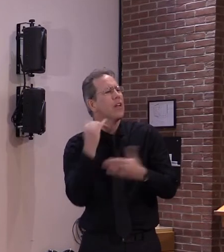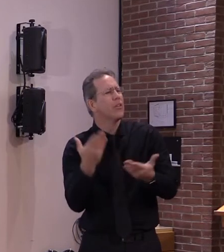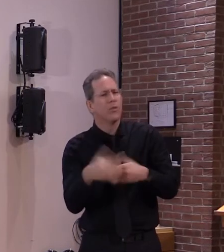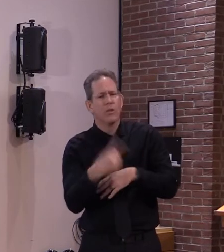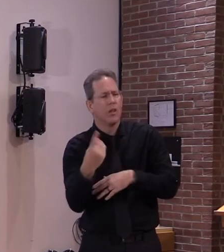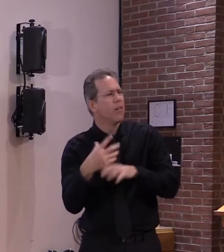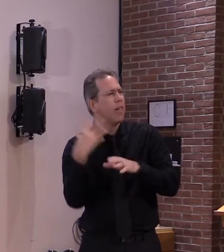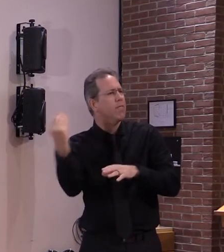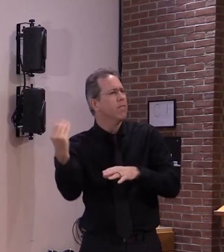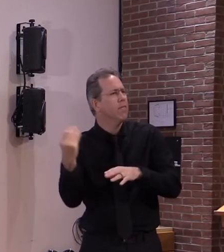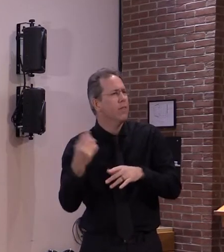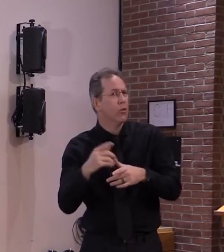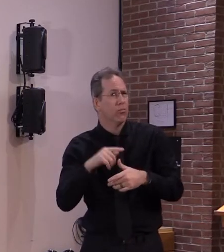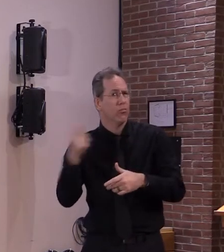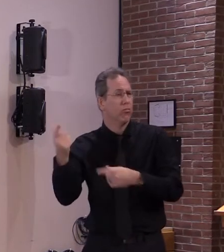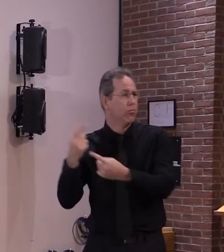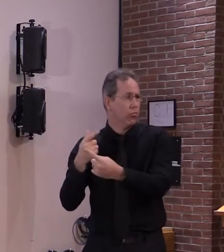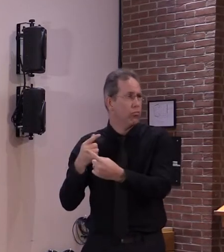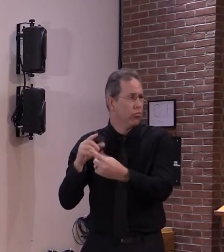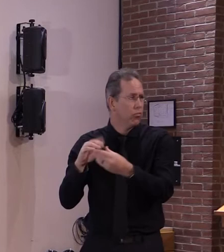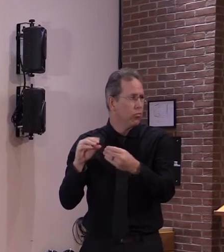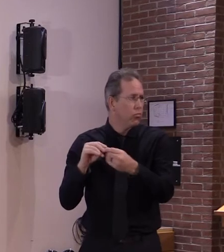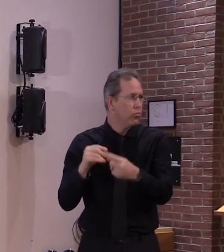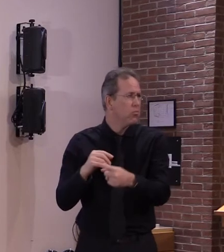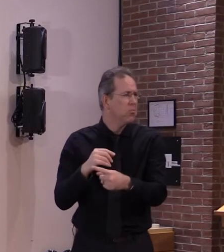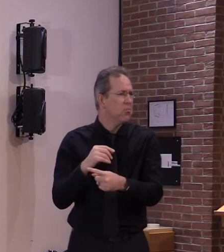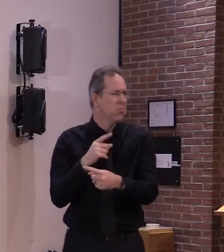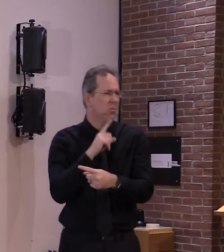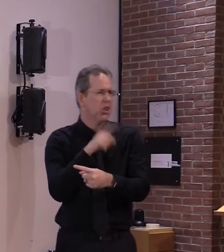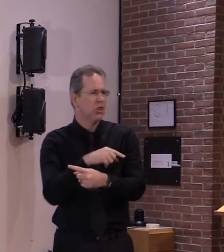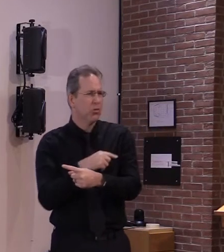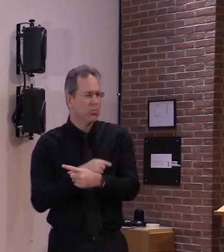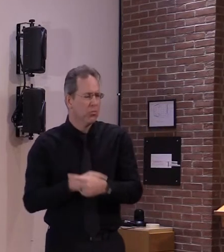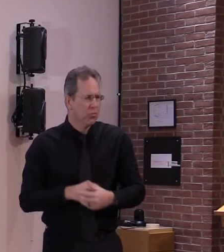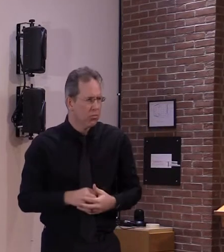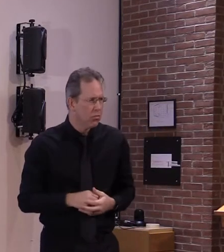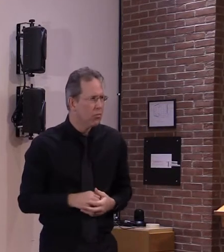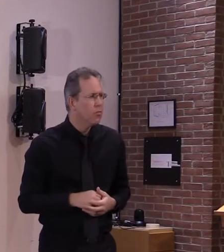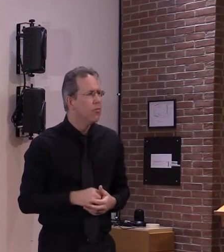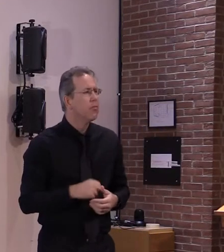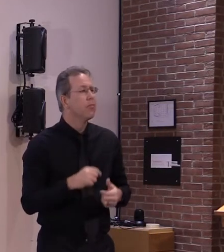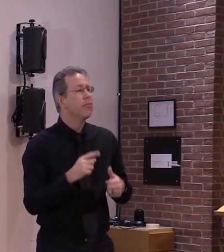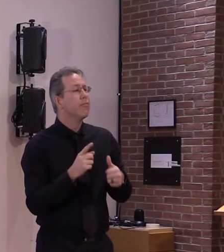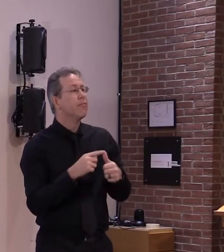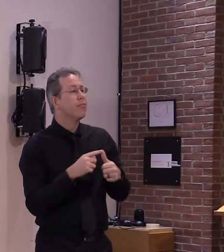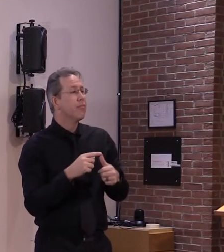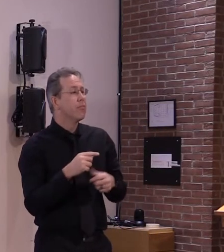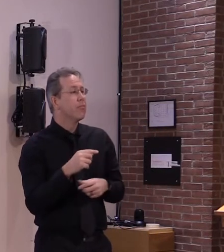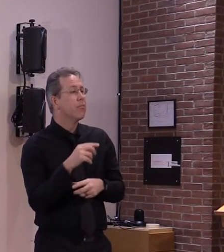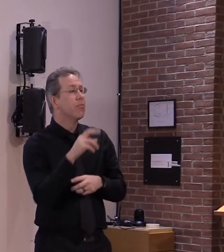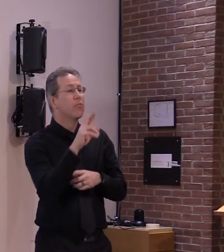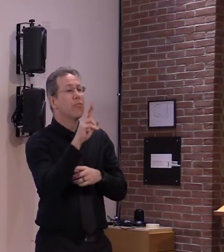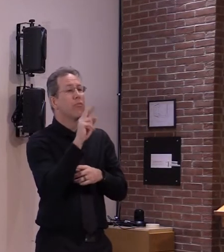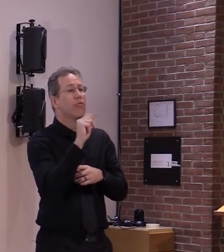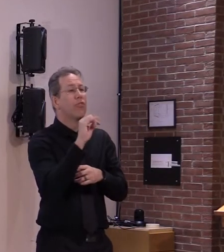so the the three chains of pharmacies are rite aid walgreens and kinney